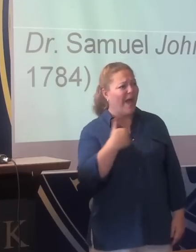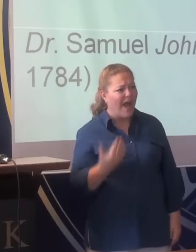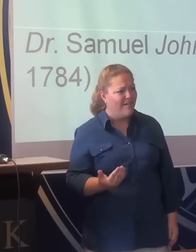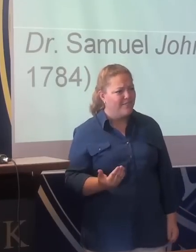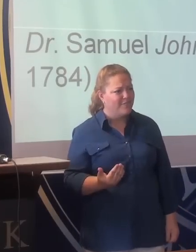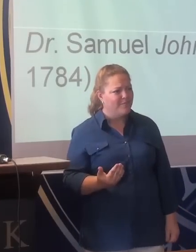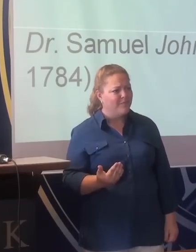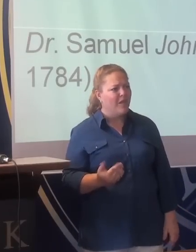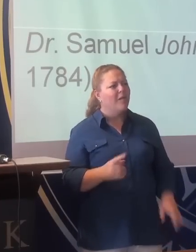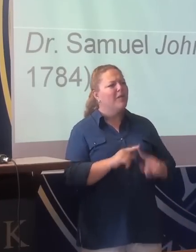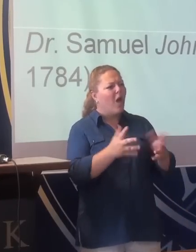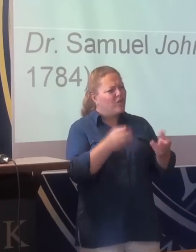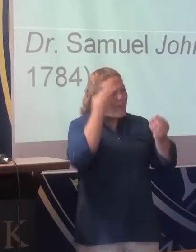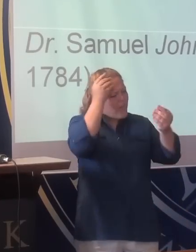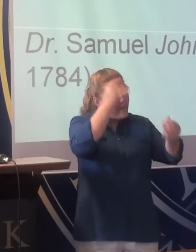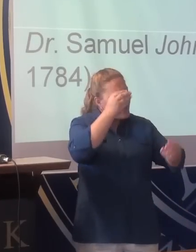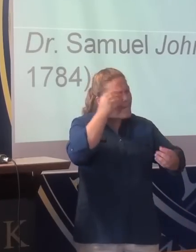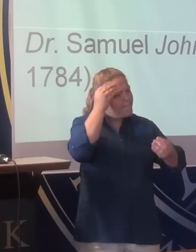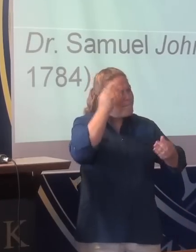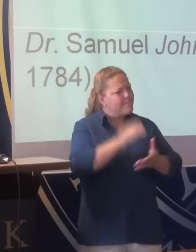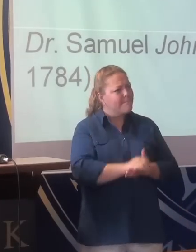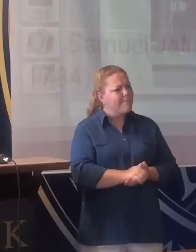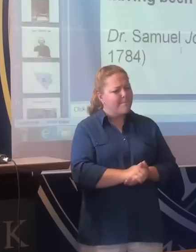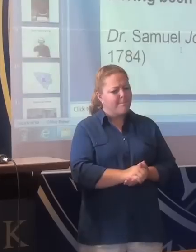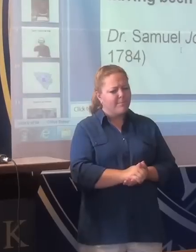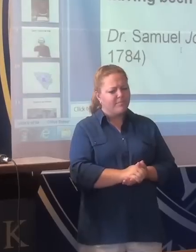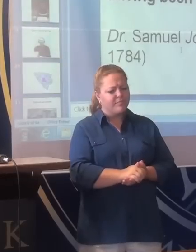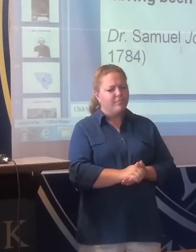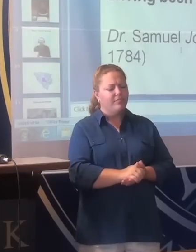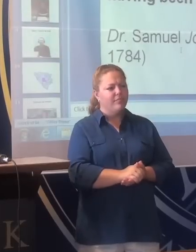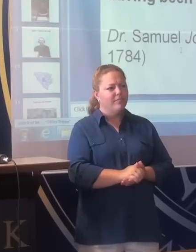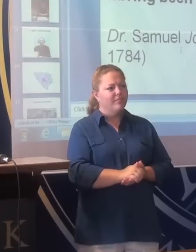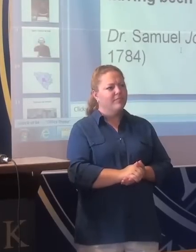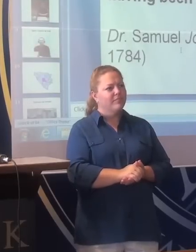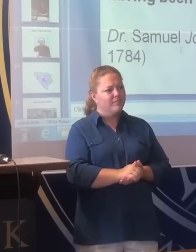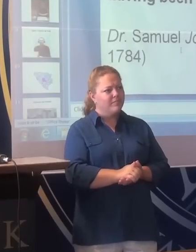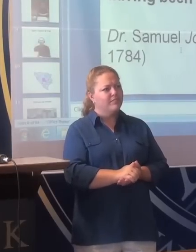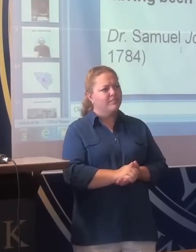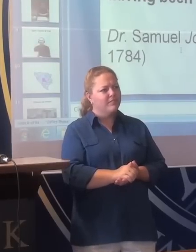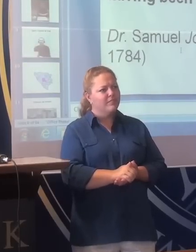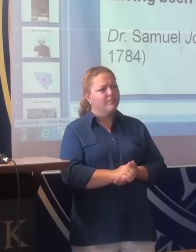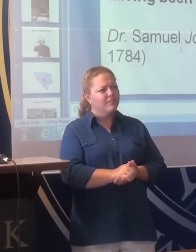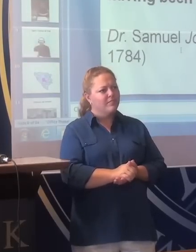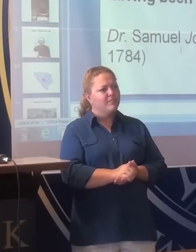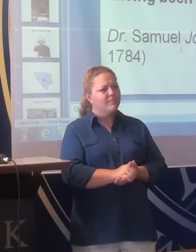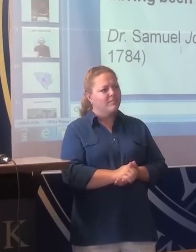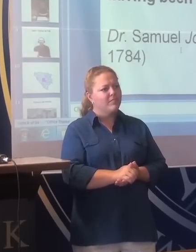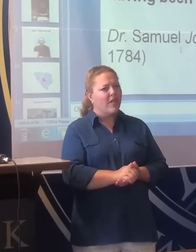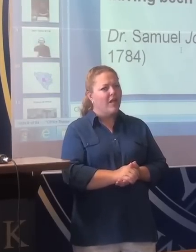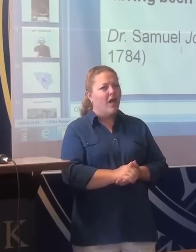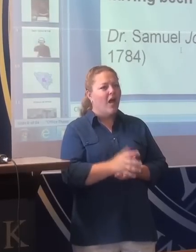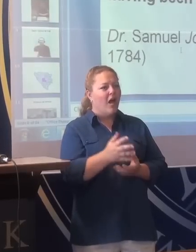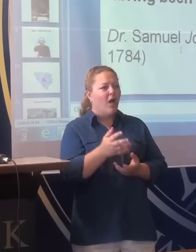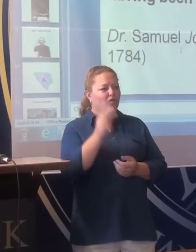Let me try and provoke thought in you by looking at a little bit of the three